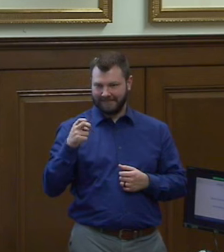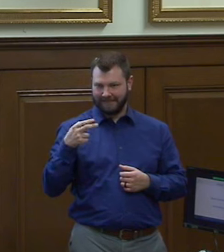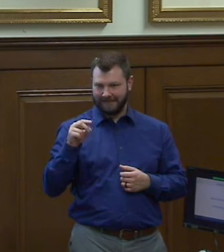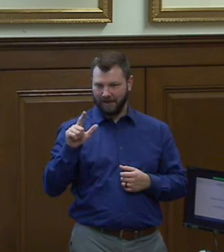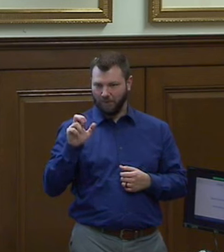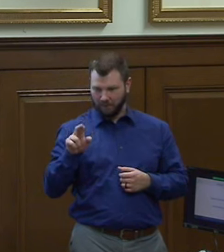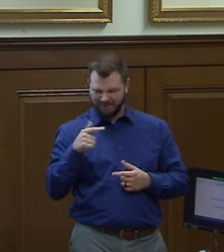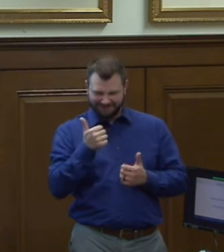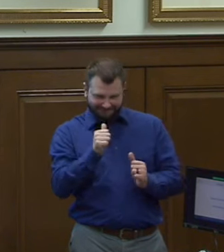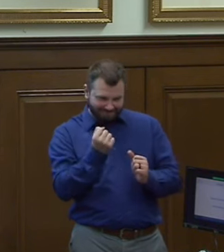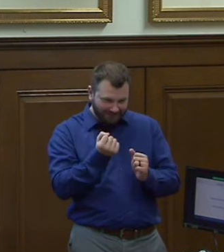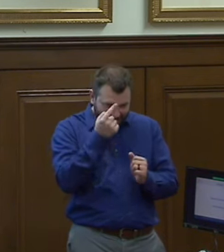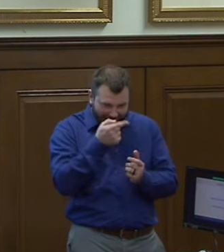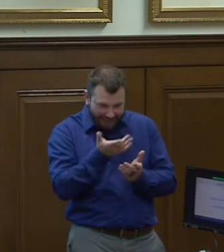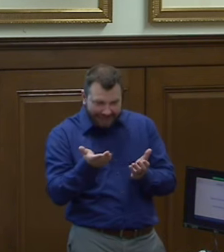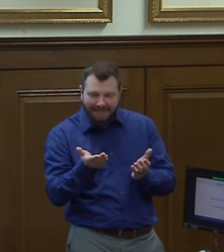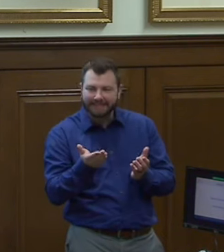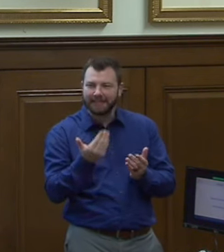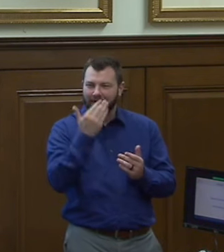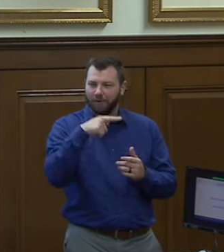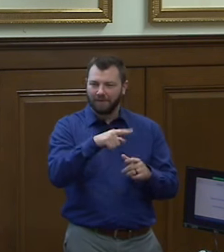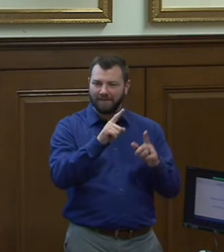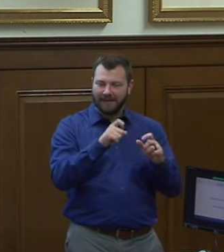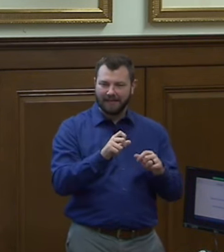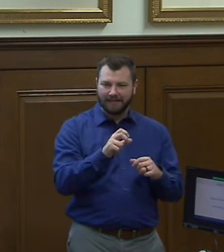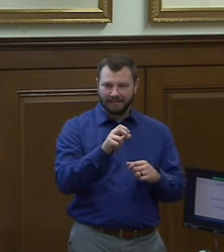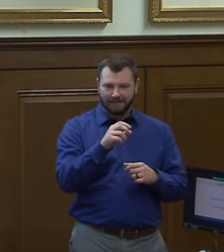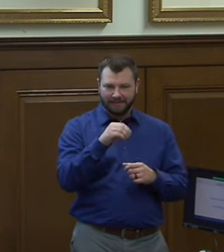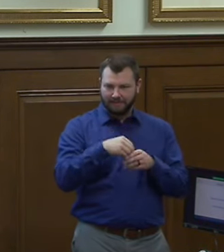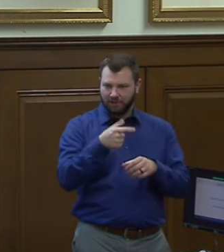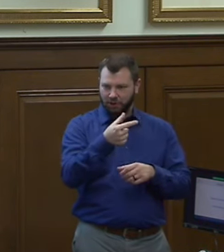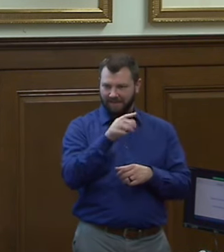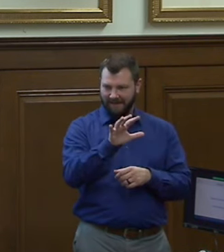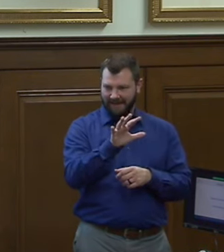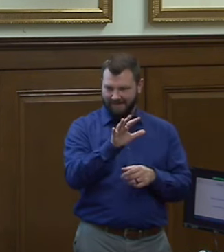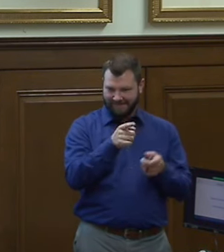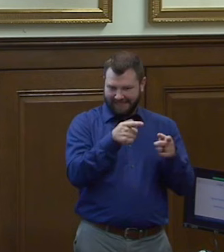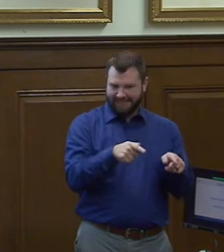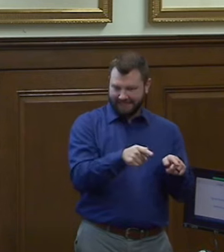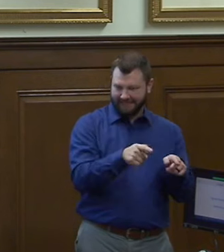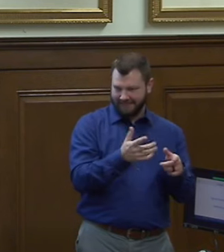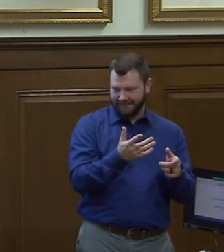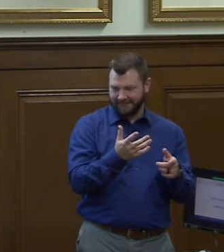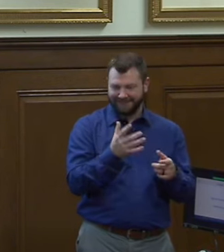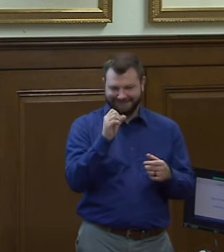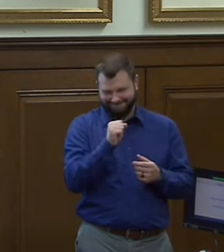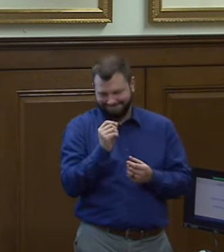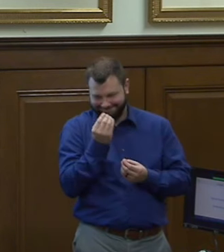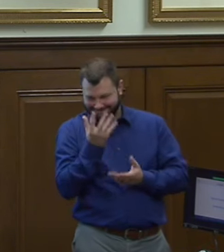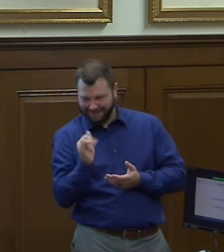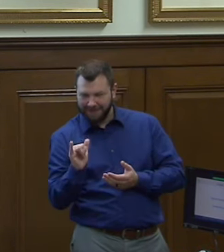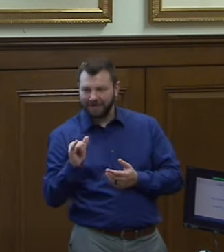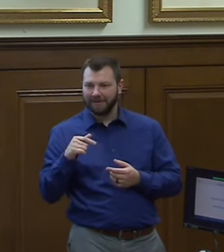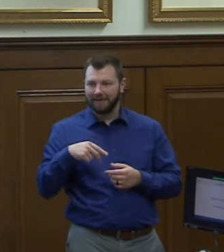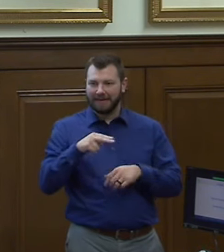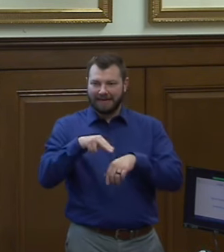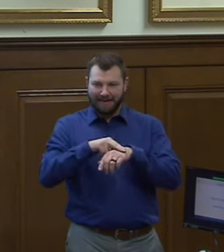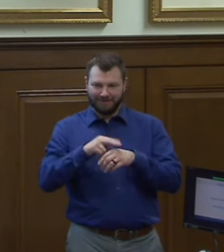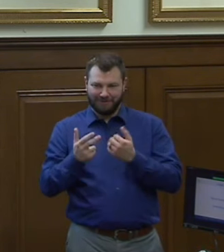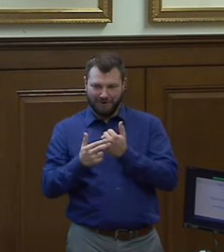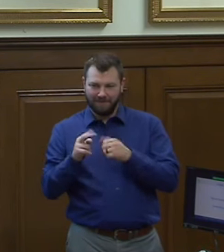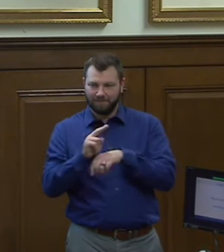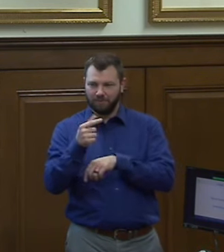understand these i know they've been testing in a g5 instance i guess as a disclaimer the national archives uses google suite